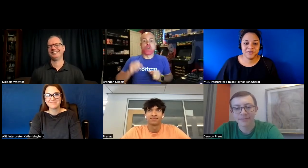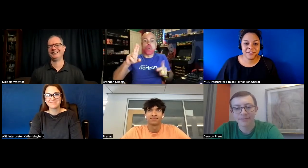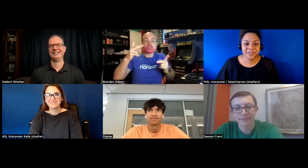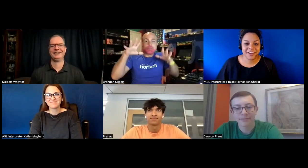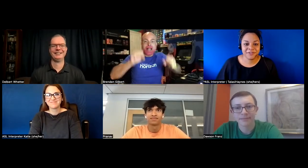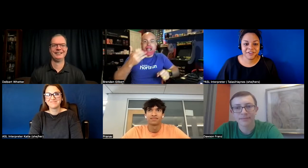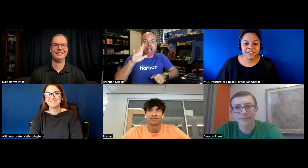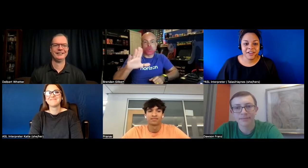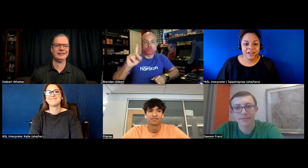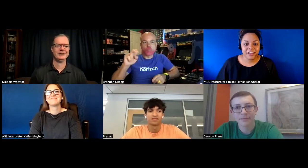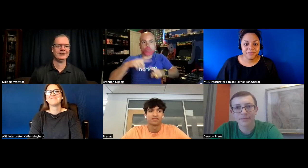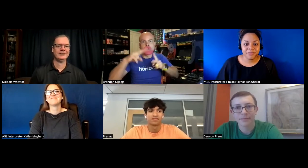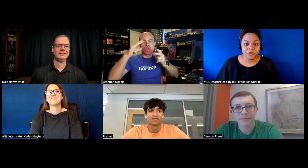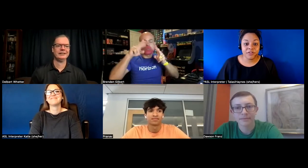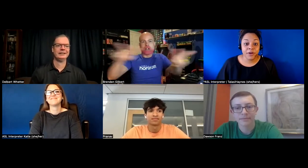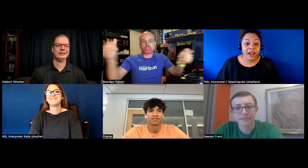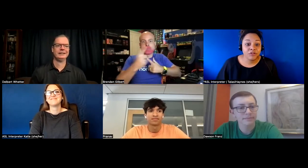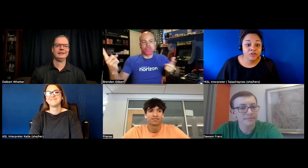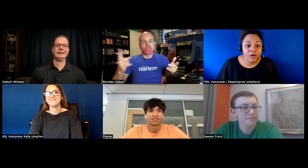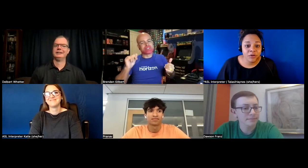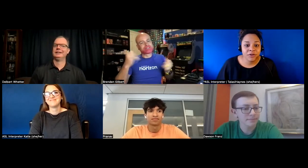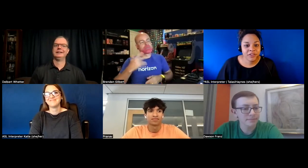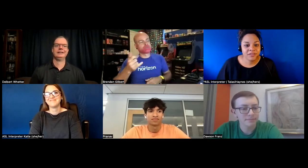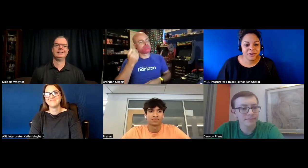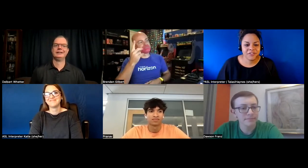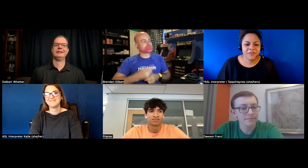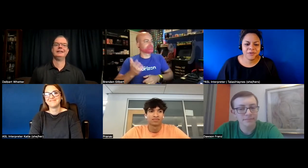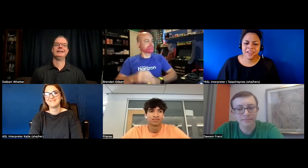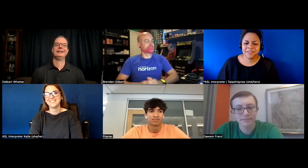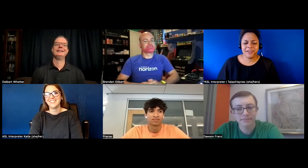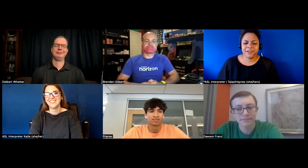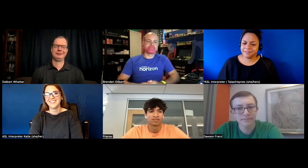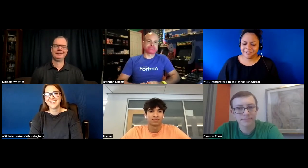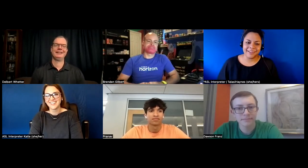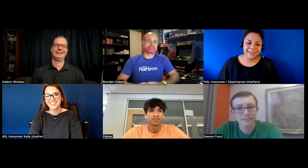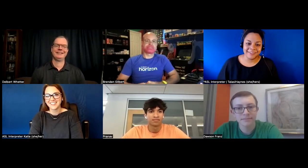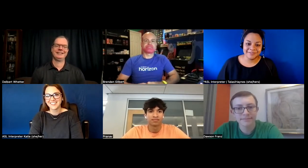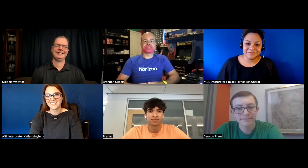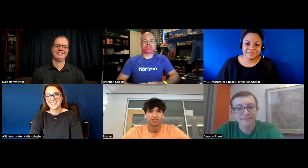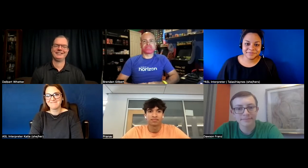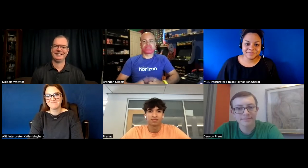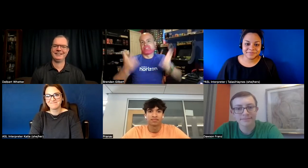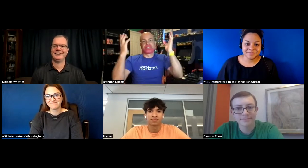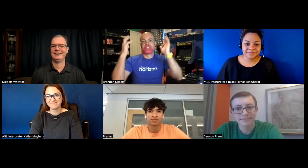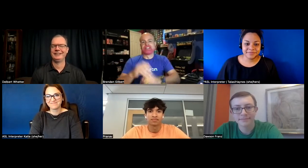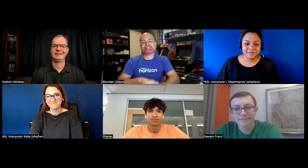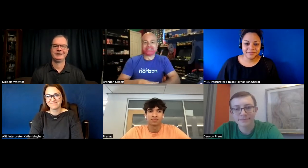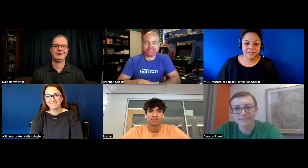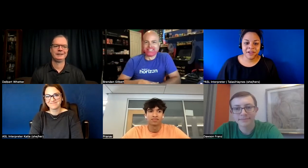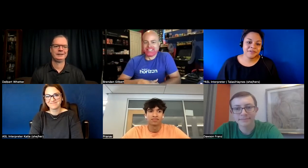and all that i'm sure um or someone hacks your drone and then watching everyone that's scary i get that i don't know